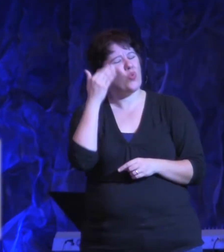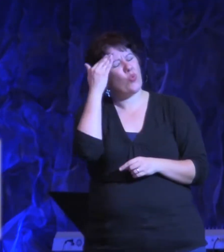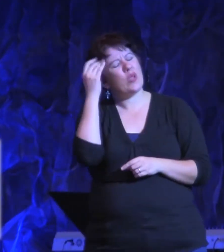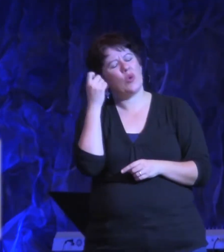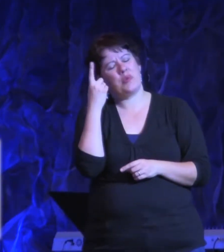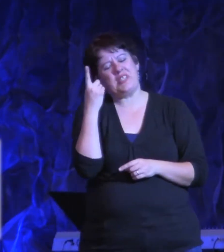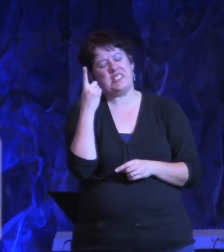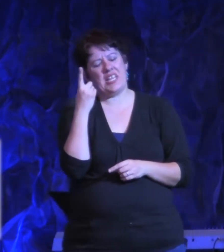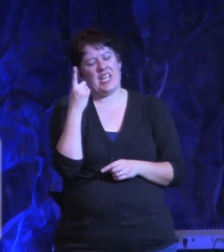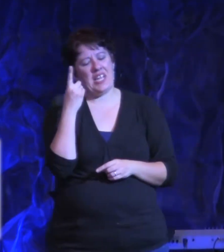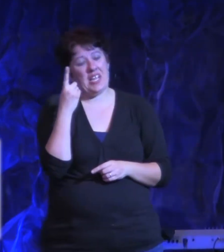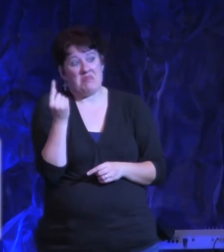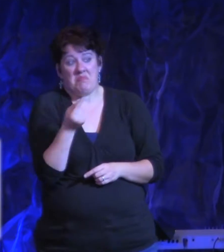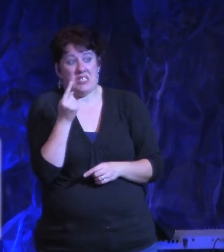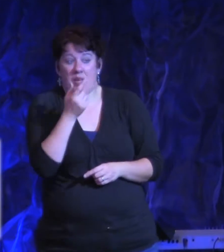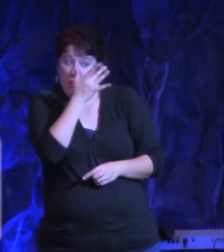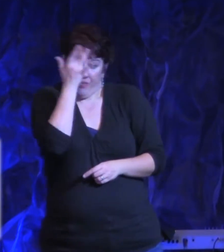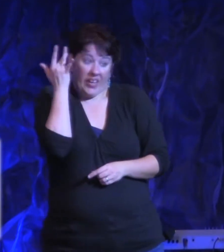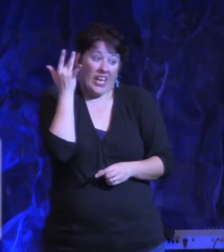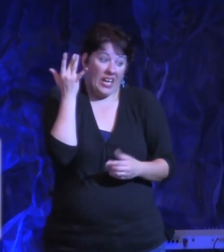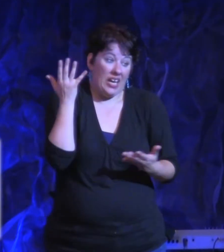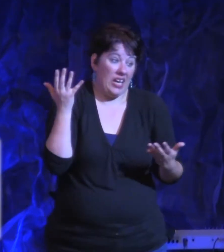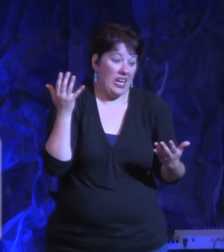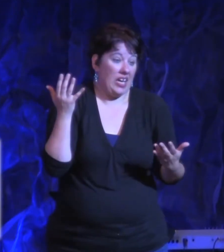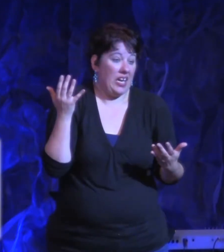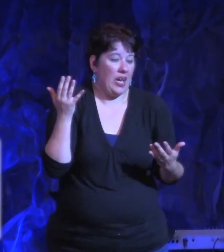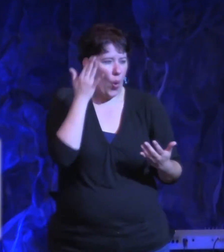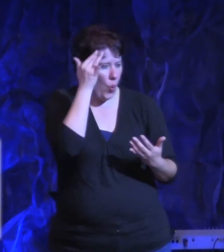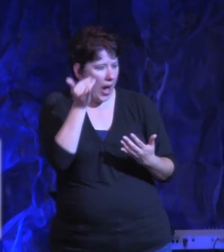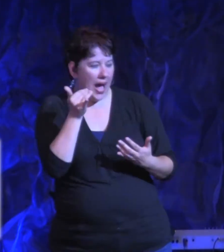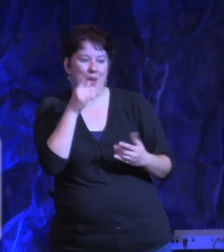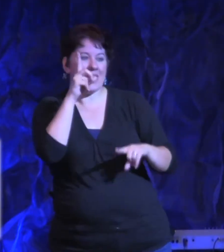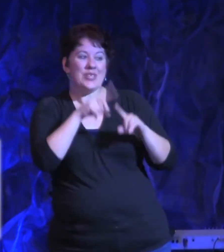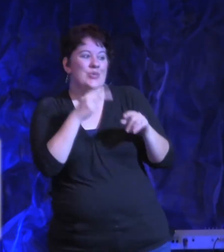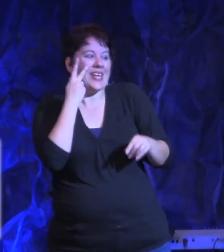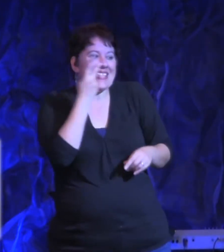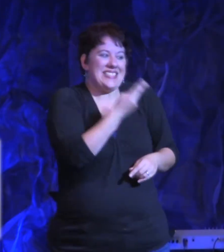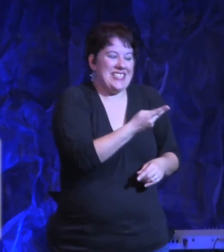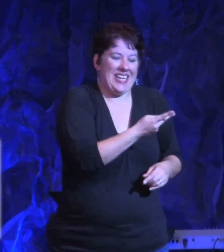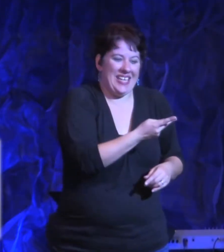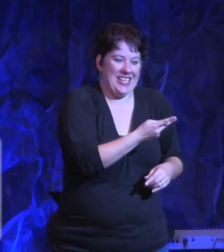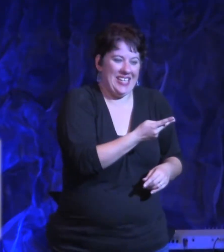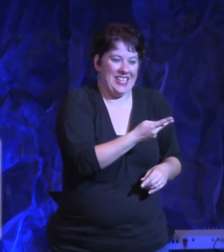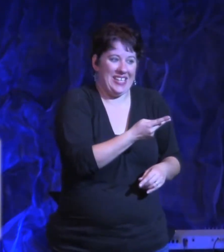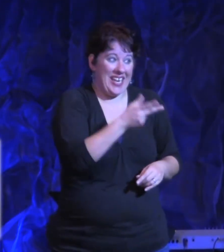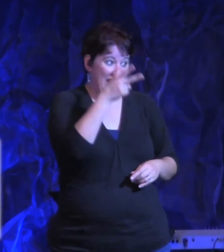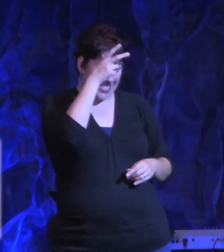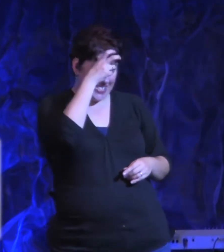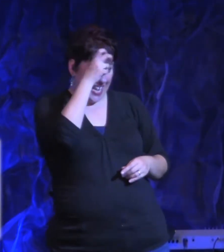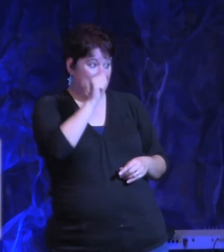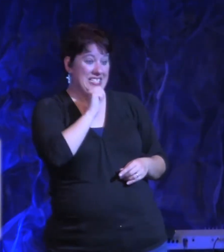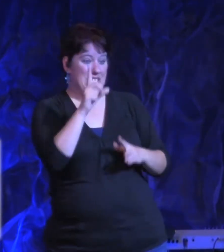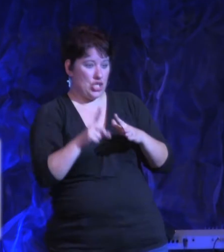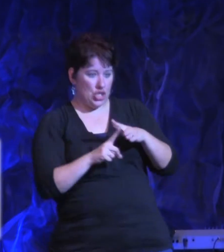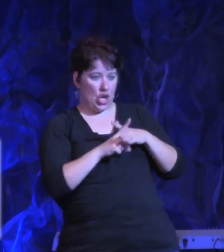but sometimes we forget about that because we can't see it. I mean, you know, he don't show up at our door and say, I'm the devil. I showed up